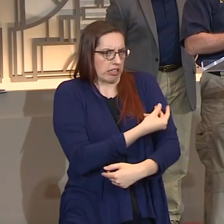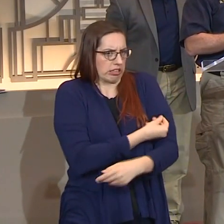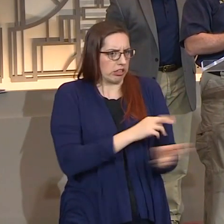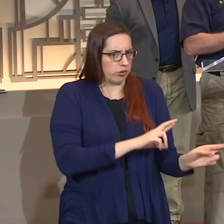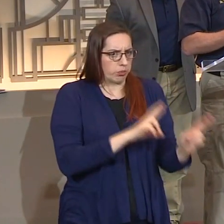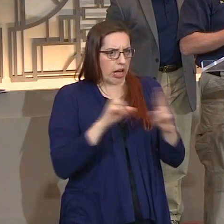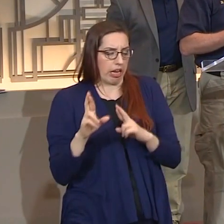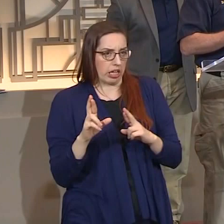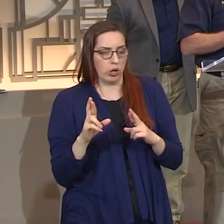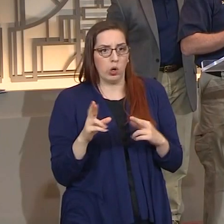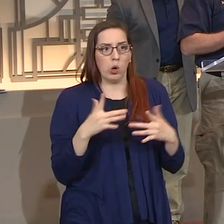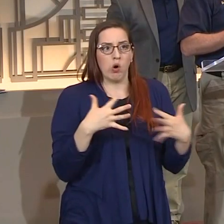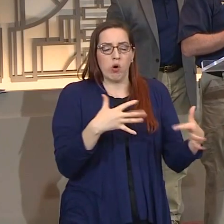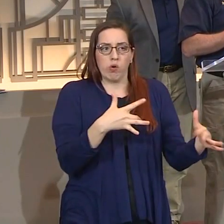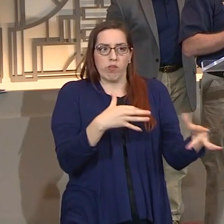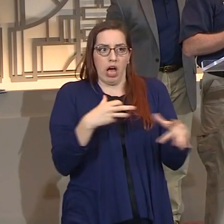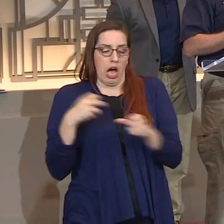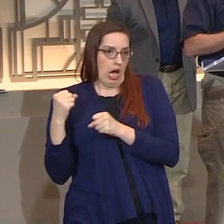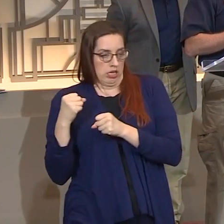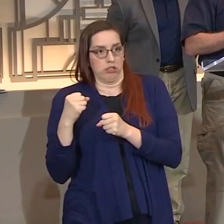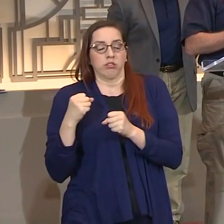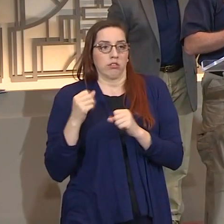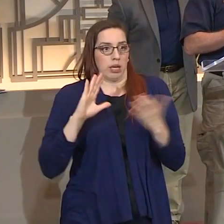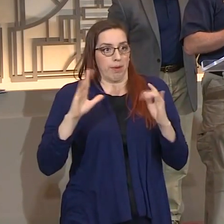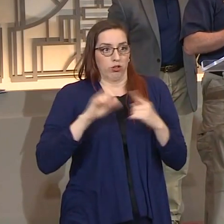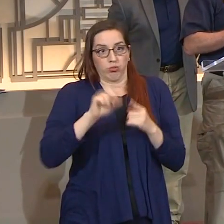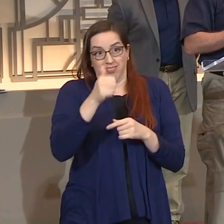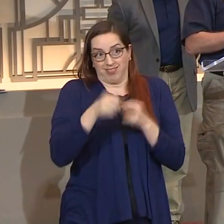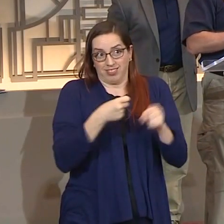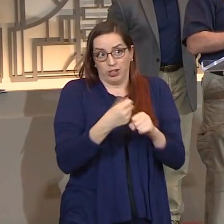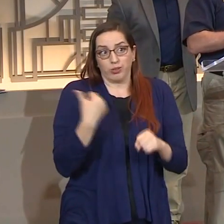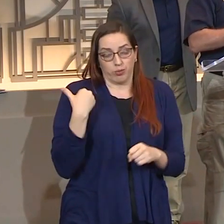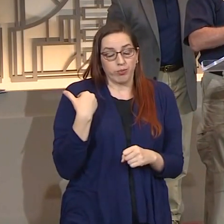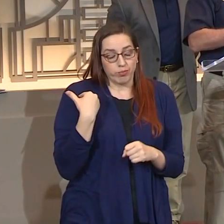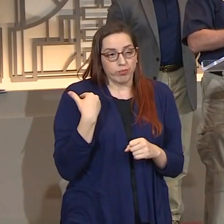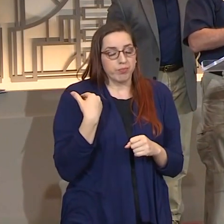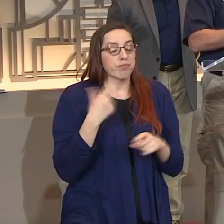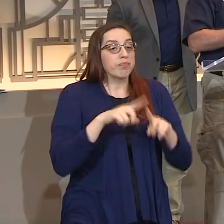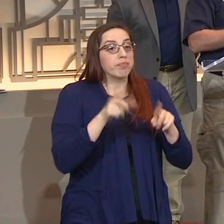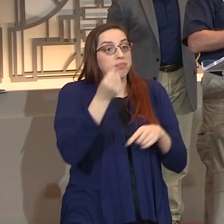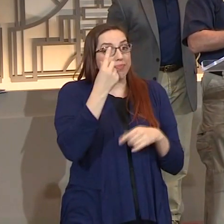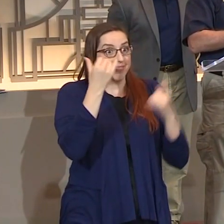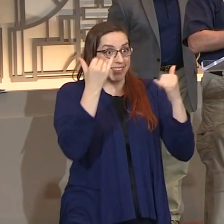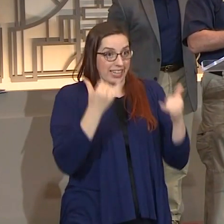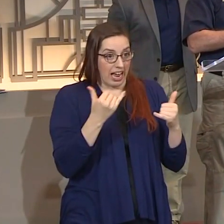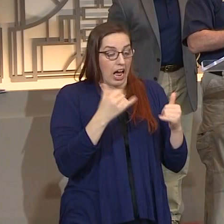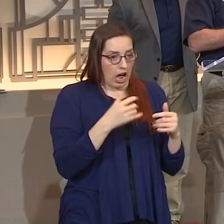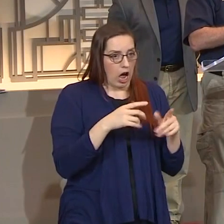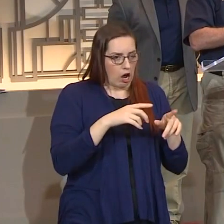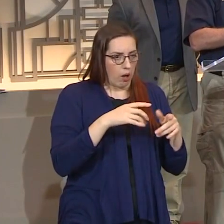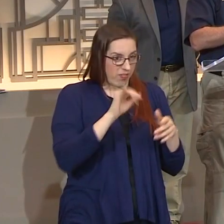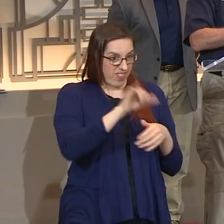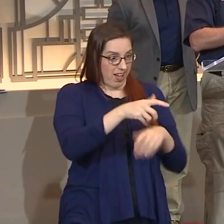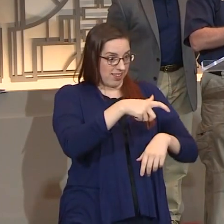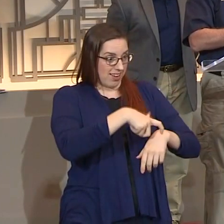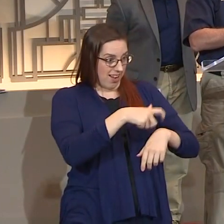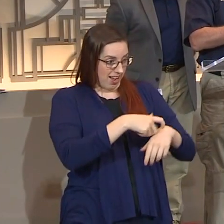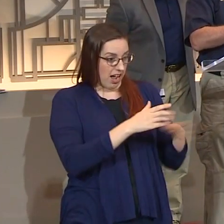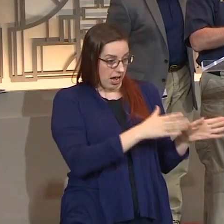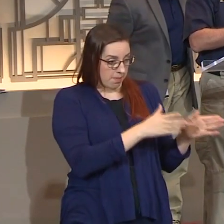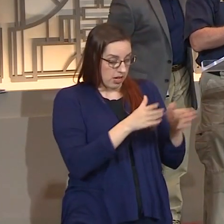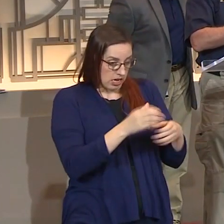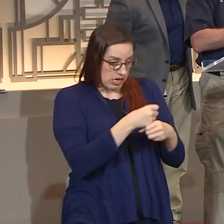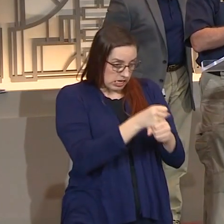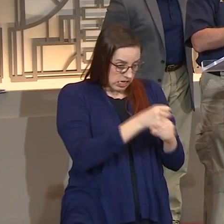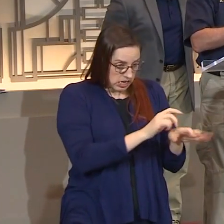That is light years faster than what we've had just a decade ago. But now that we're in that phase, the testing needs to go